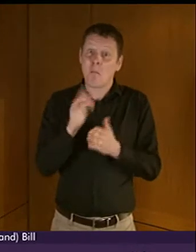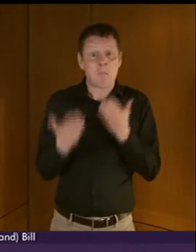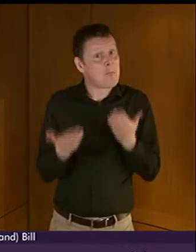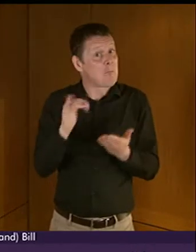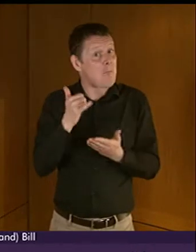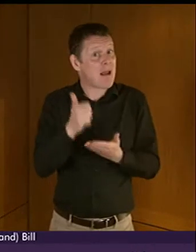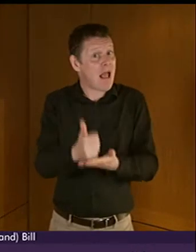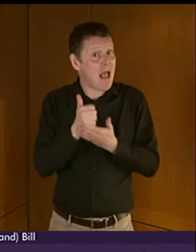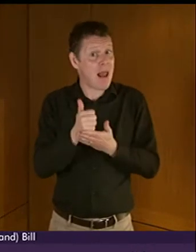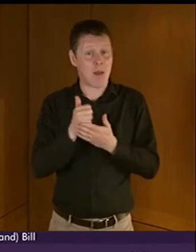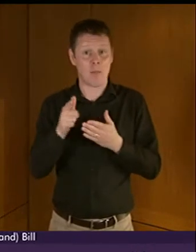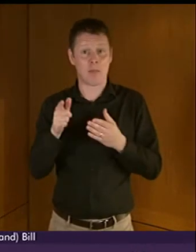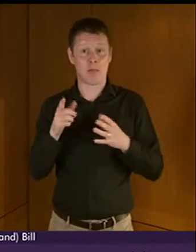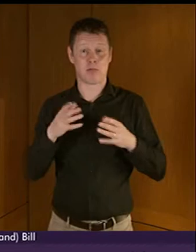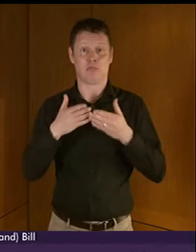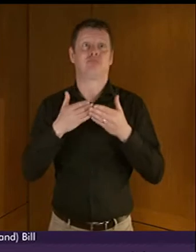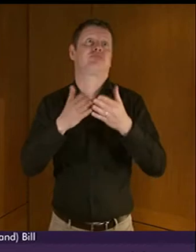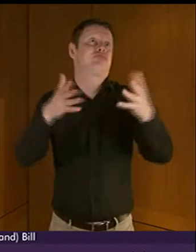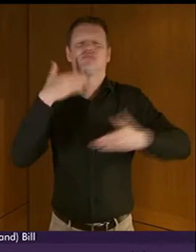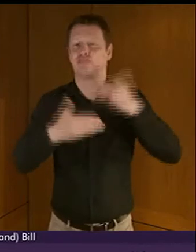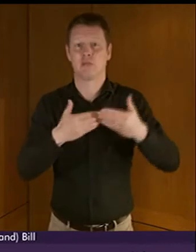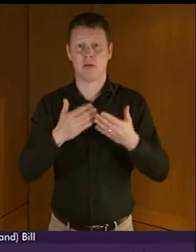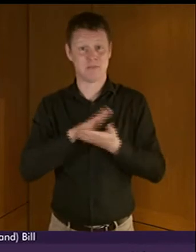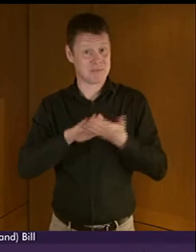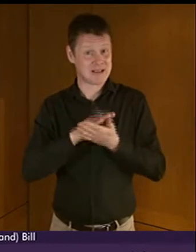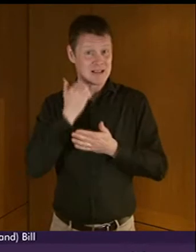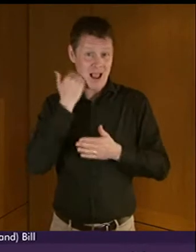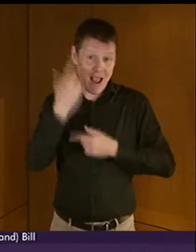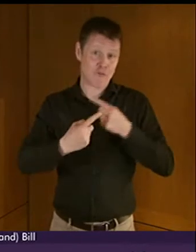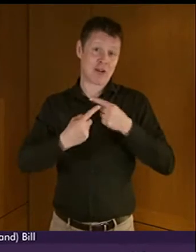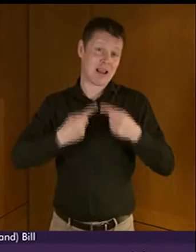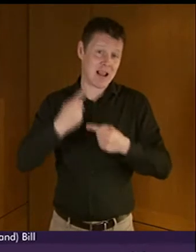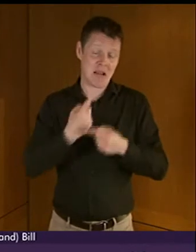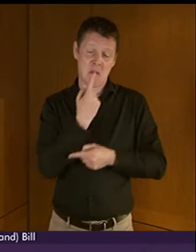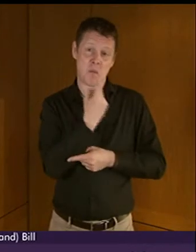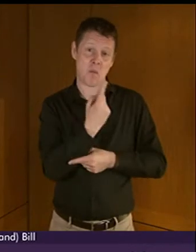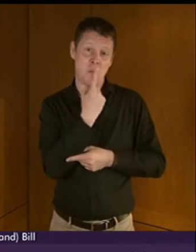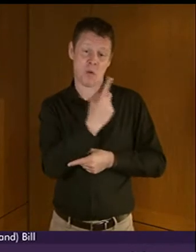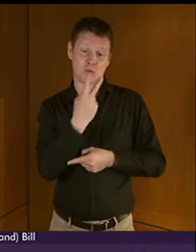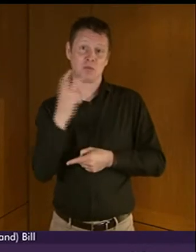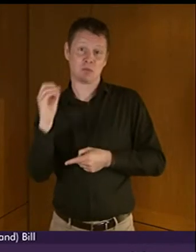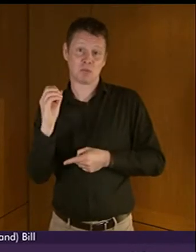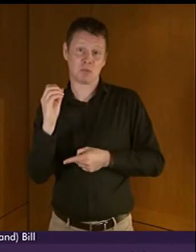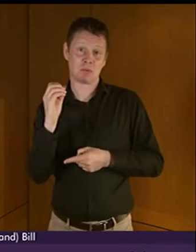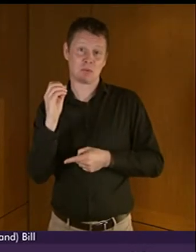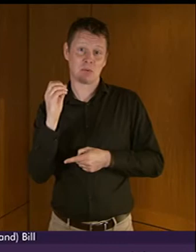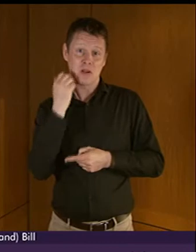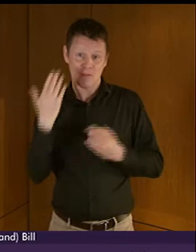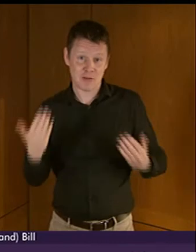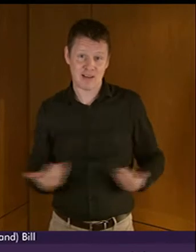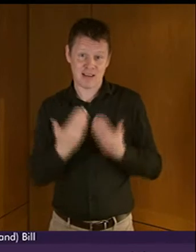deaf and help the 120 children born with profound deafness out of around 58,000 annual births in Scotland.